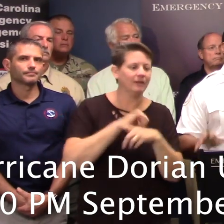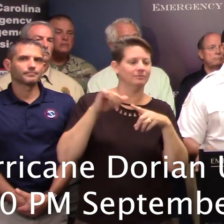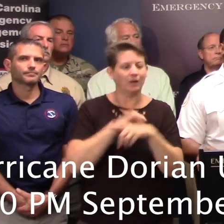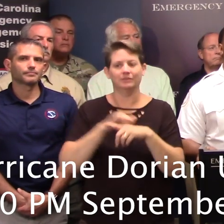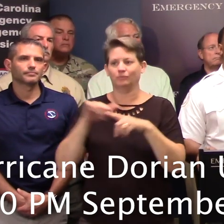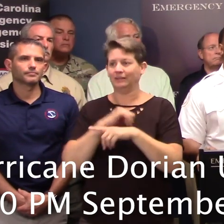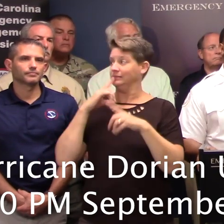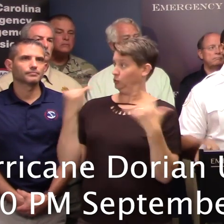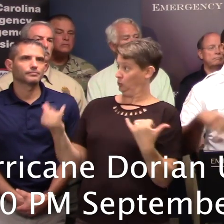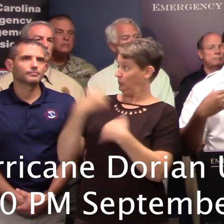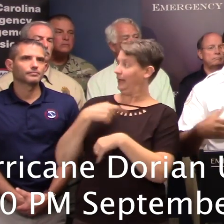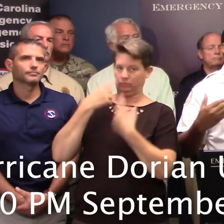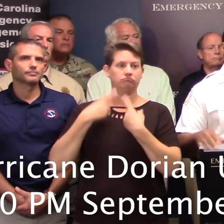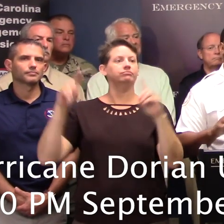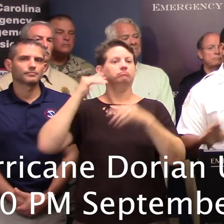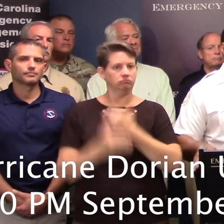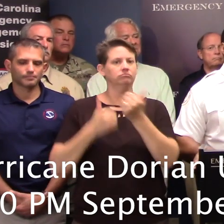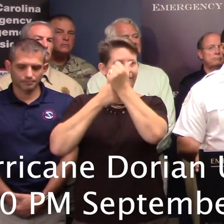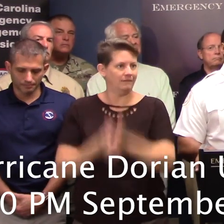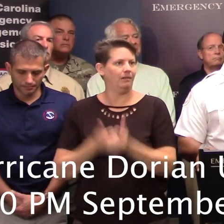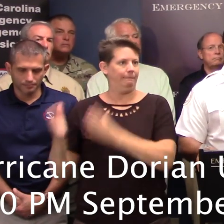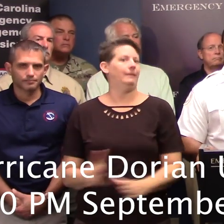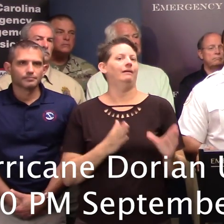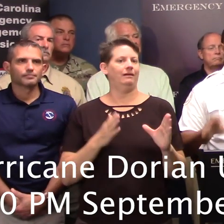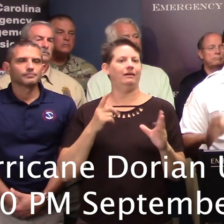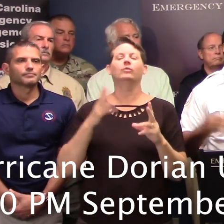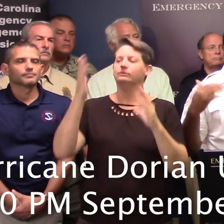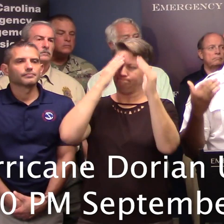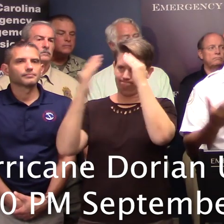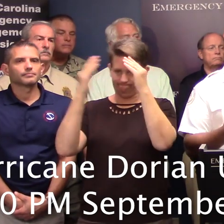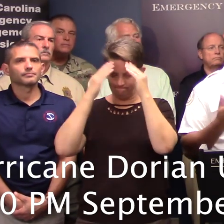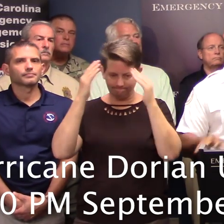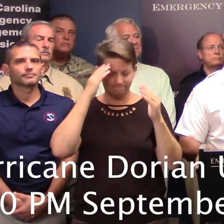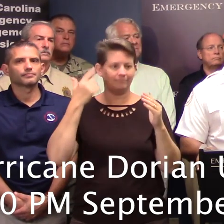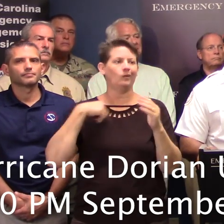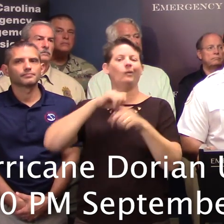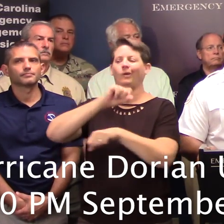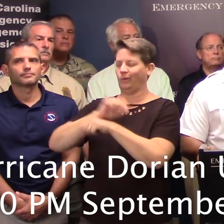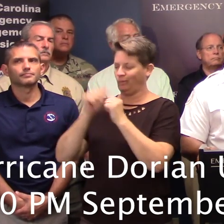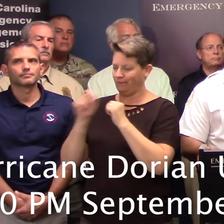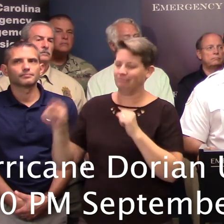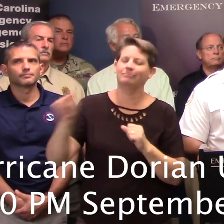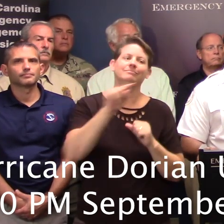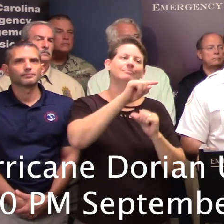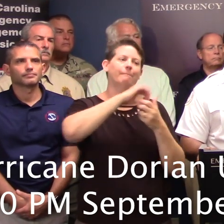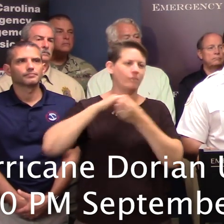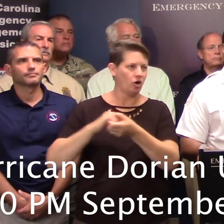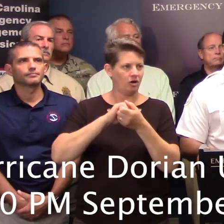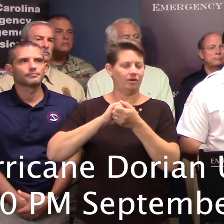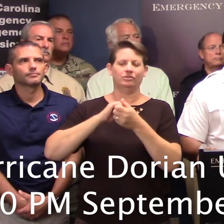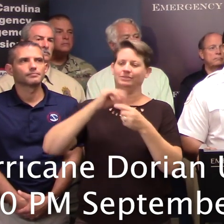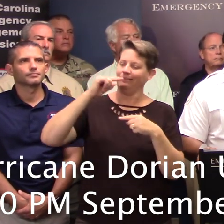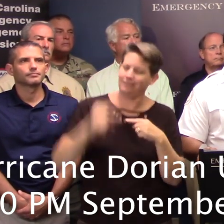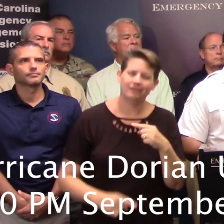we executed the plan together. So it's something that we are very cognizant of. It's something that we work with our state partners basically year-round to make